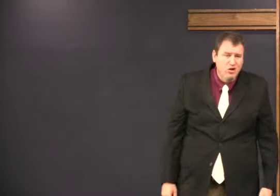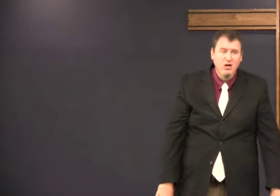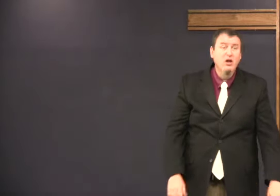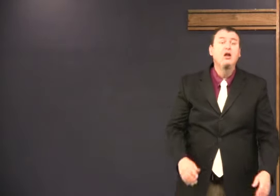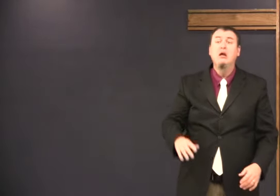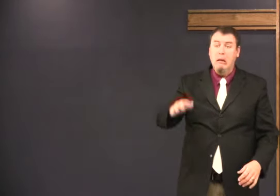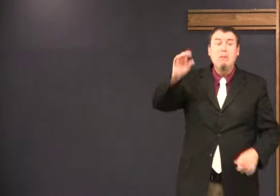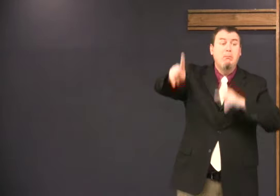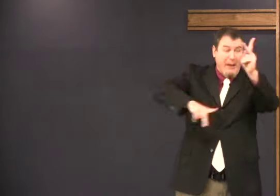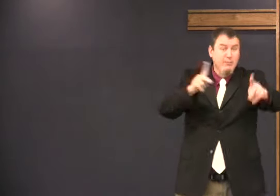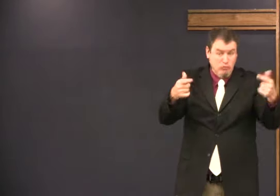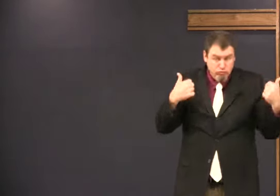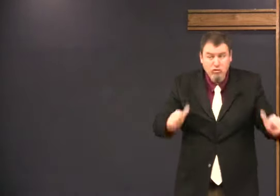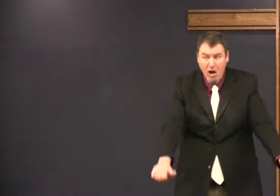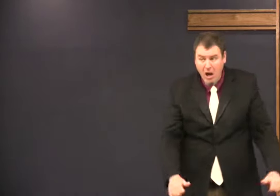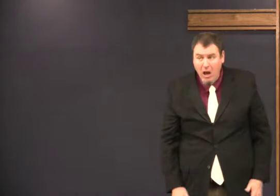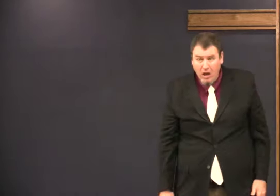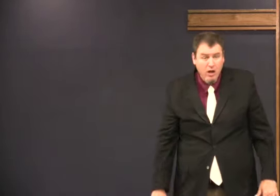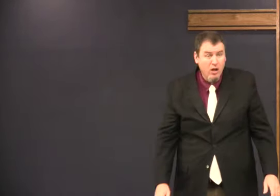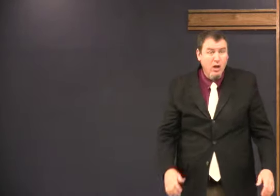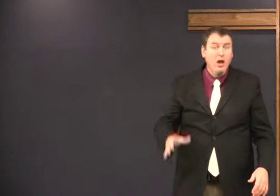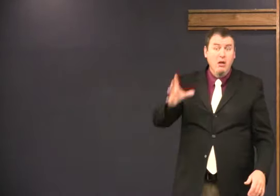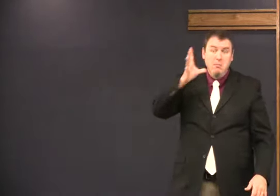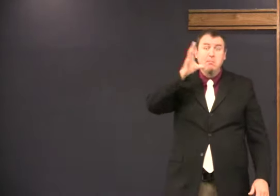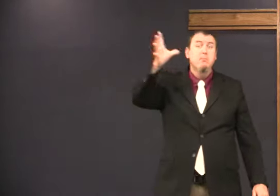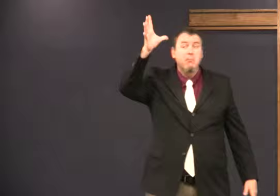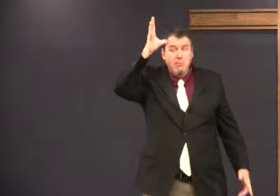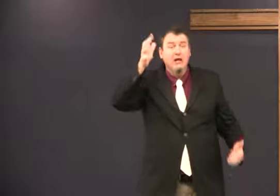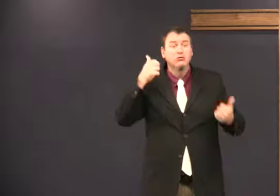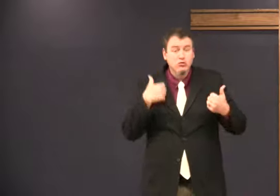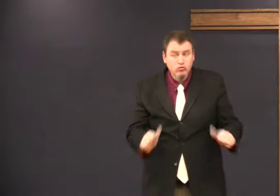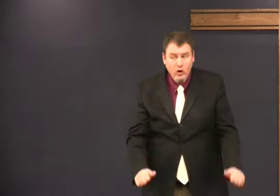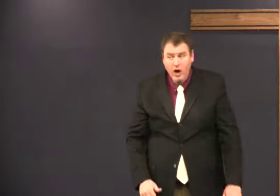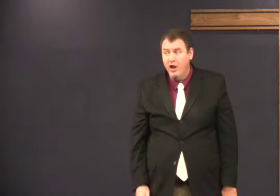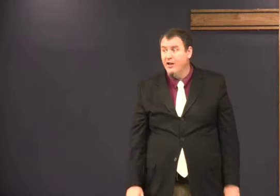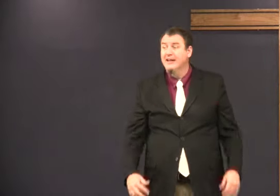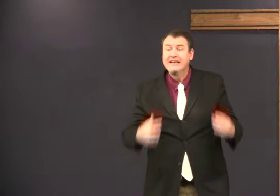for me to work. That's not for me to succeed. People have tried to do this.